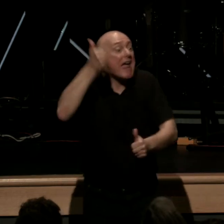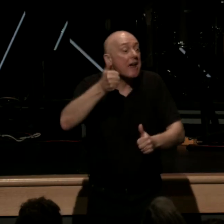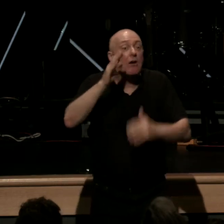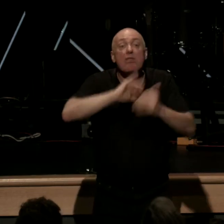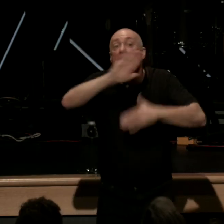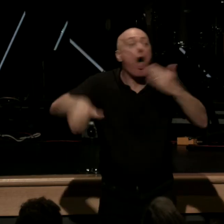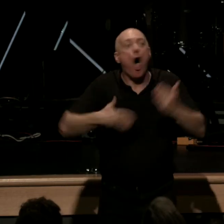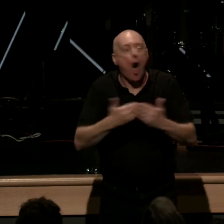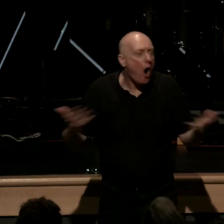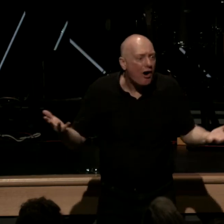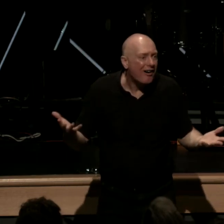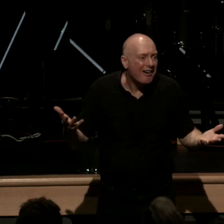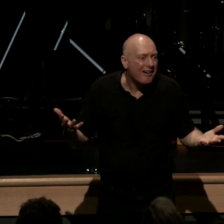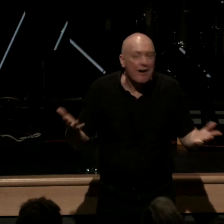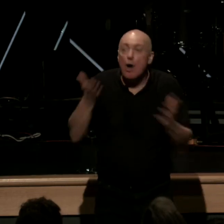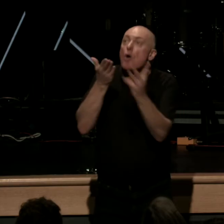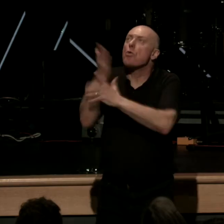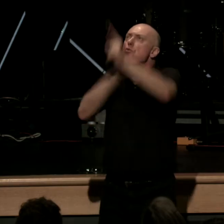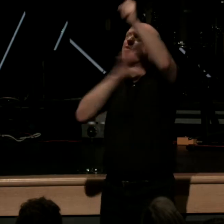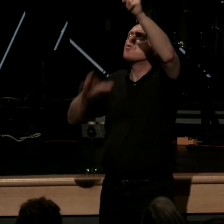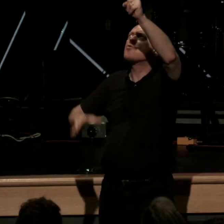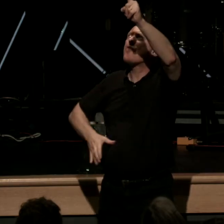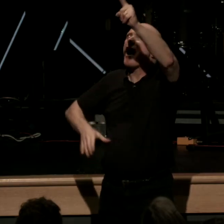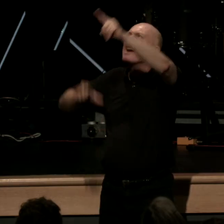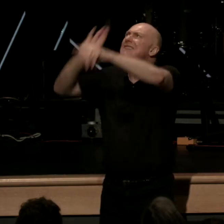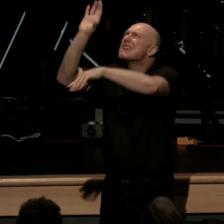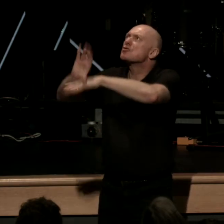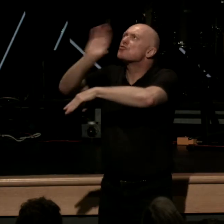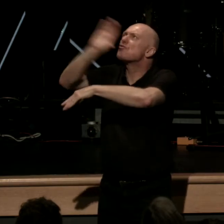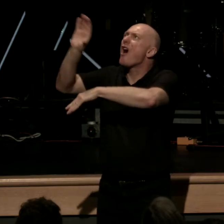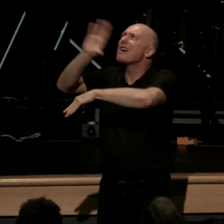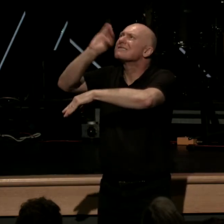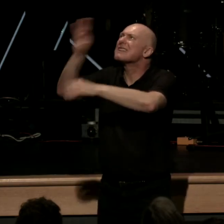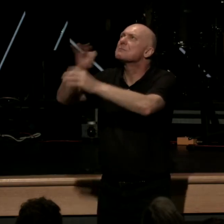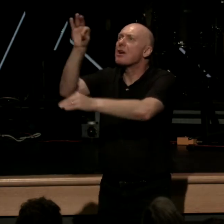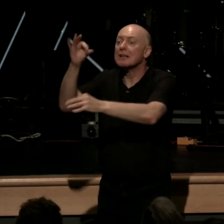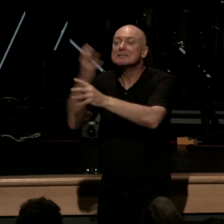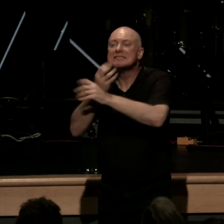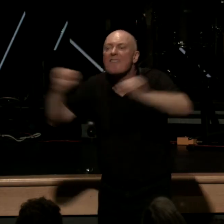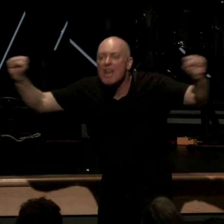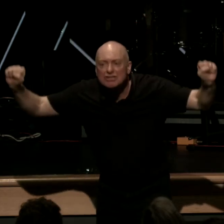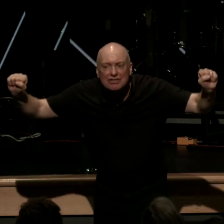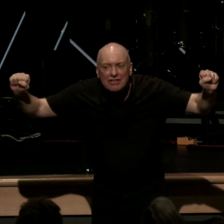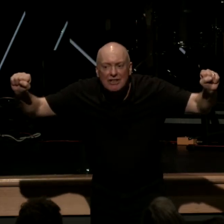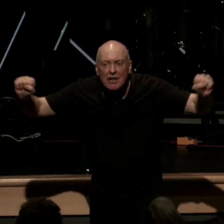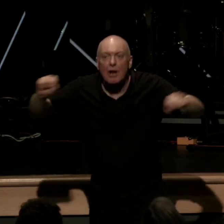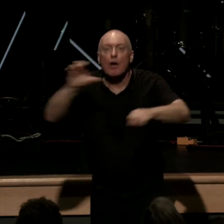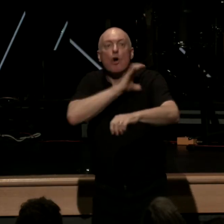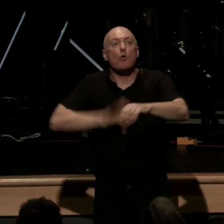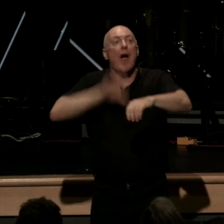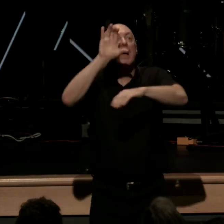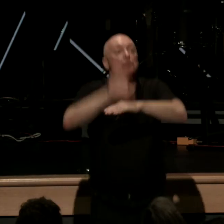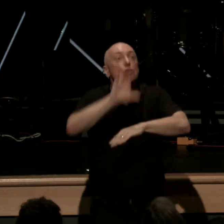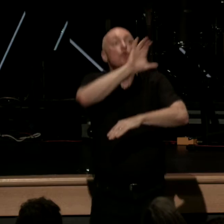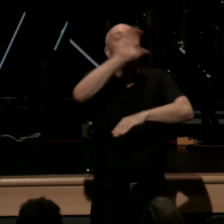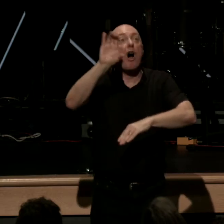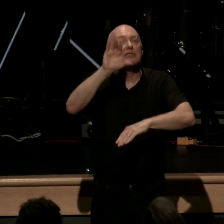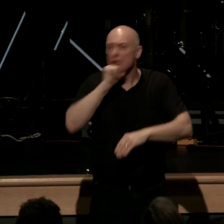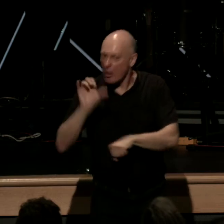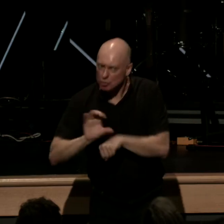all for through Christ's cross and his spirit salvation see that Christ's cross and not the church now the